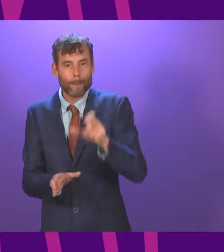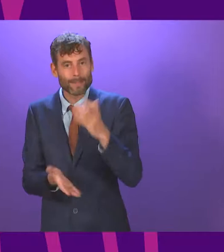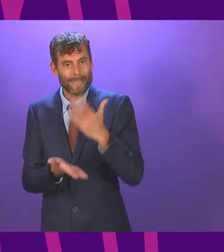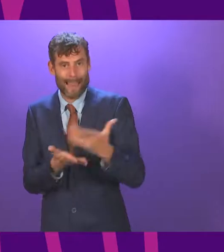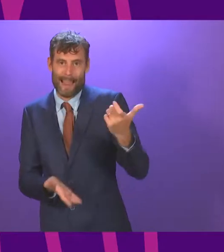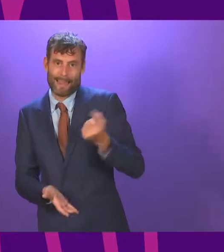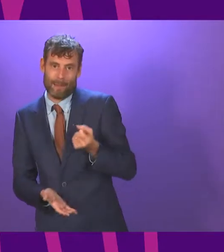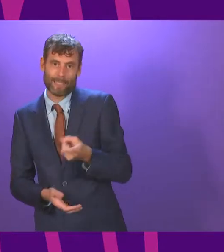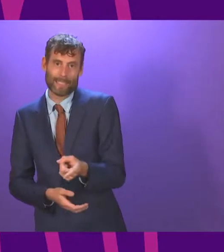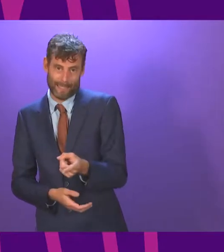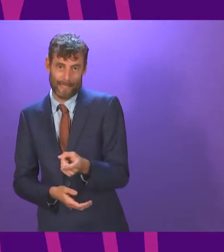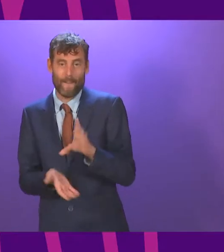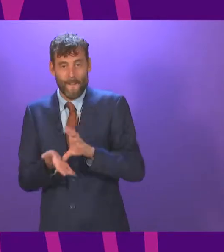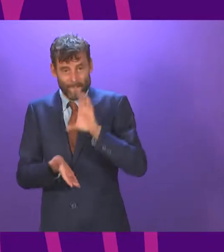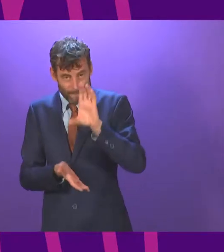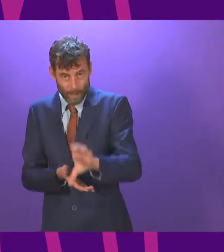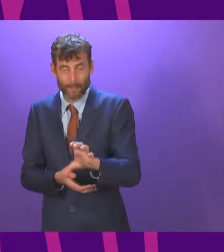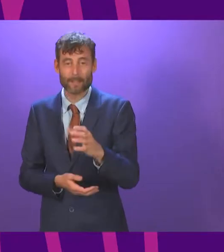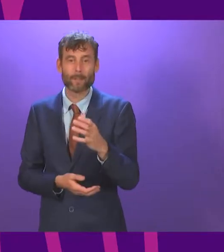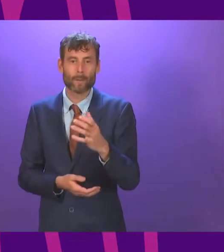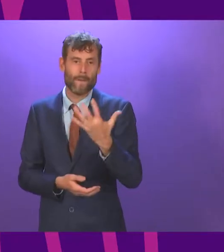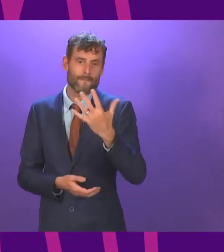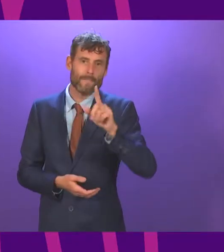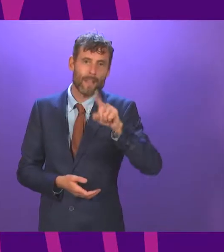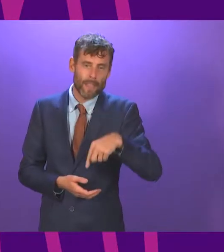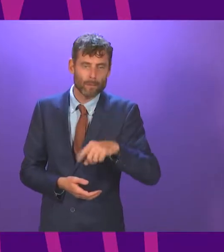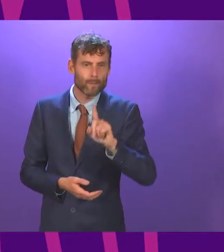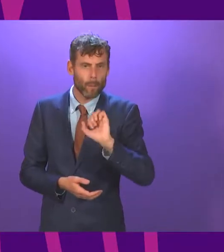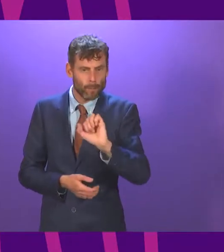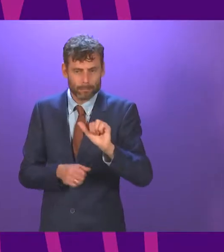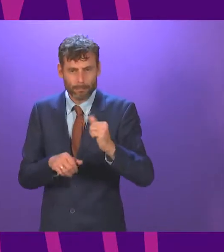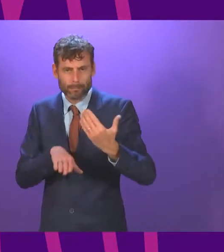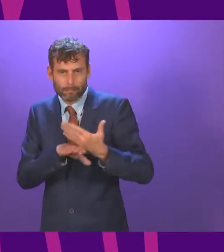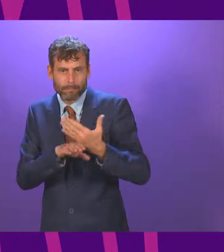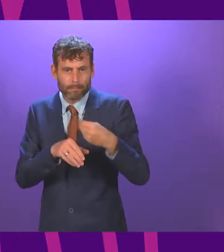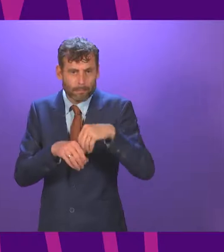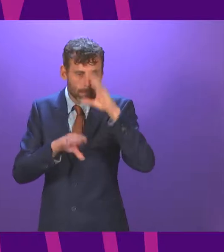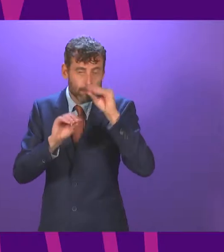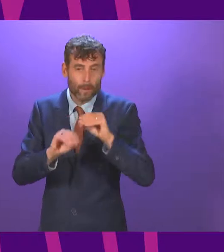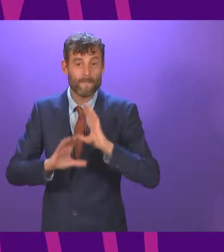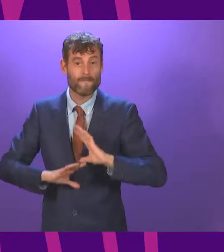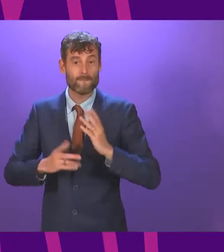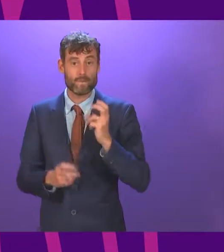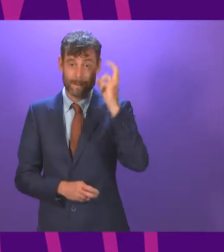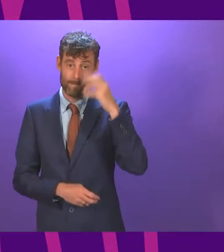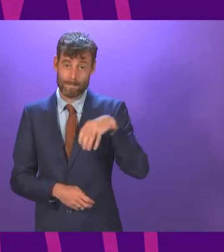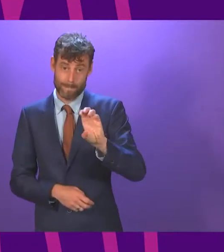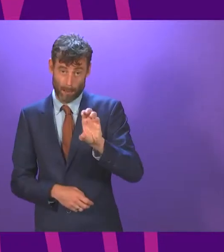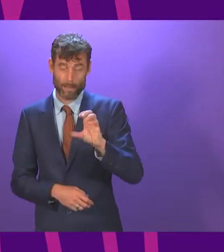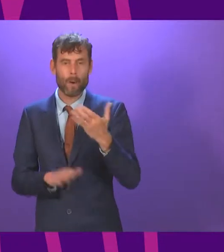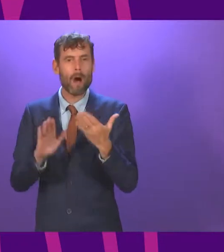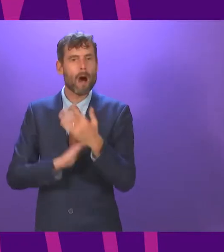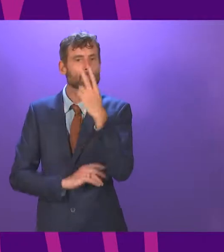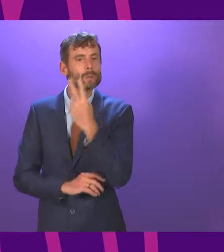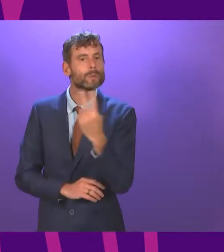funding to deliver 5,000 more short industry-focused courses, the free bus travels for under-22s, and the removal